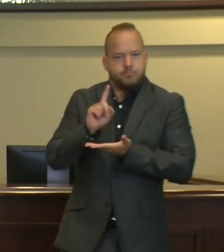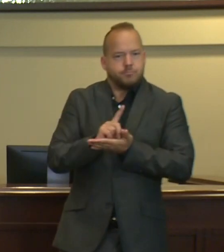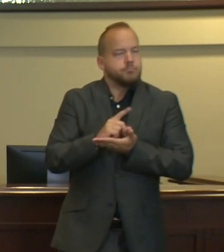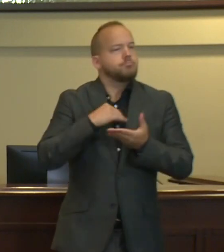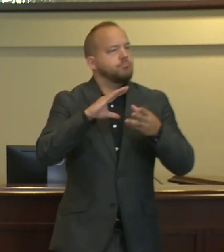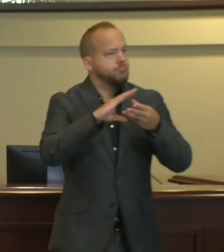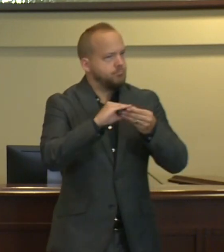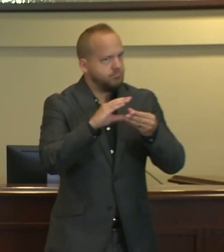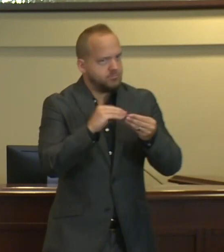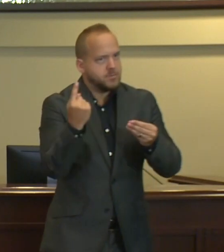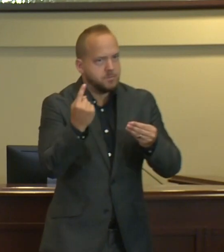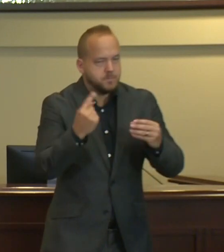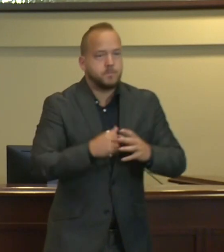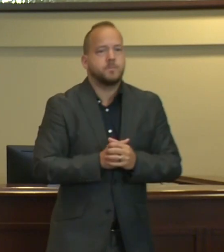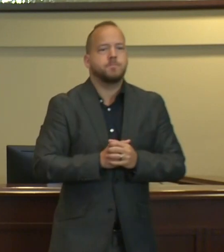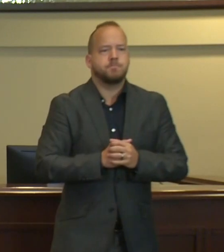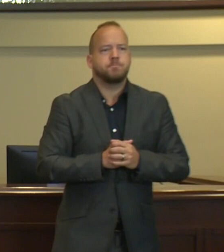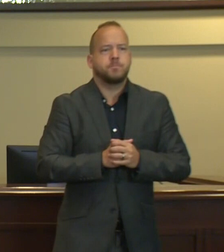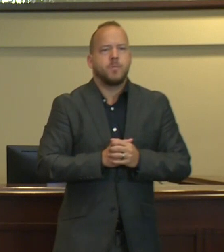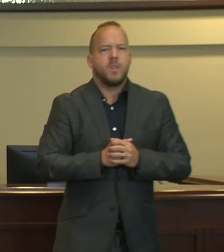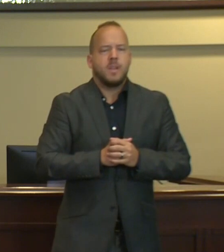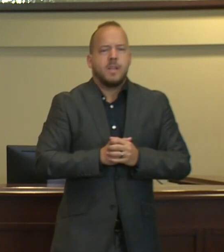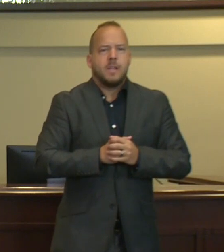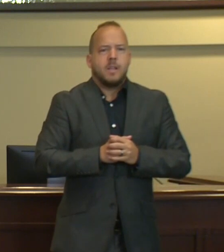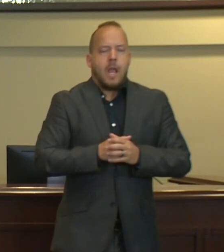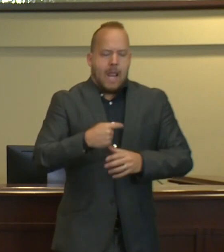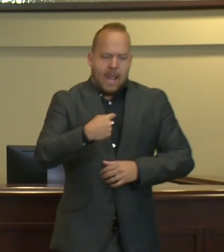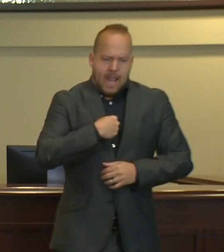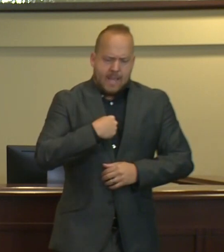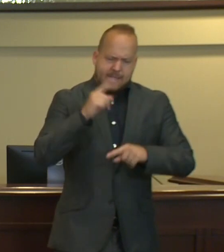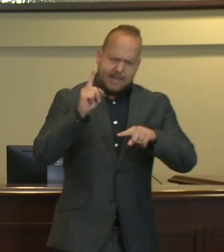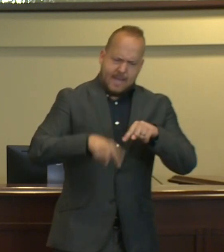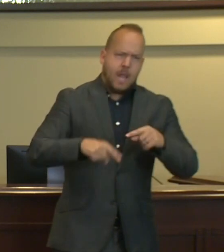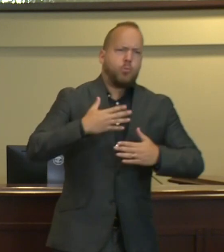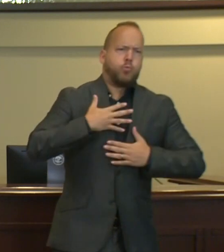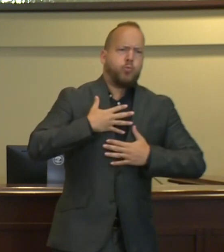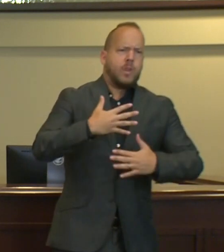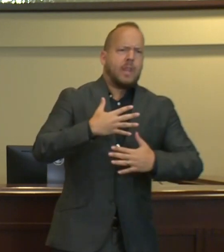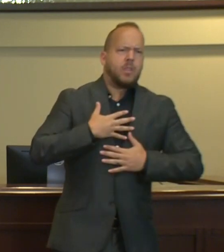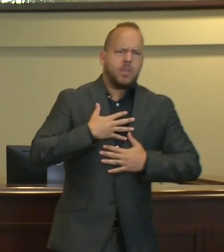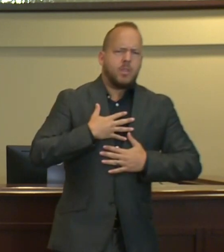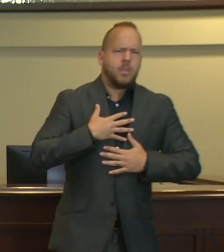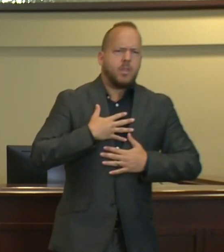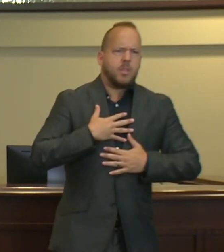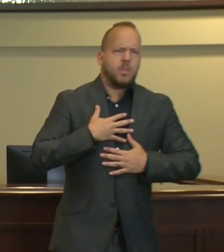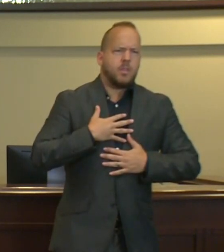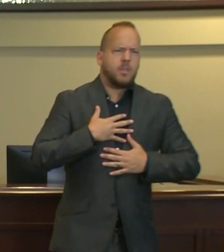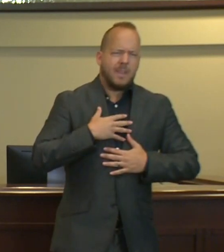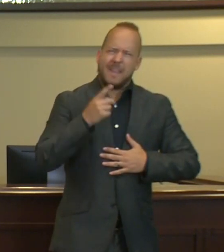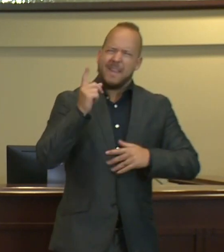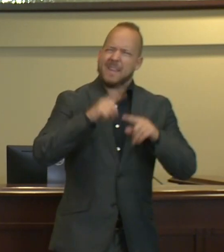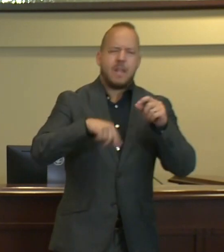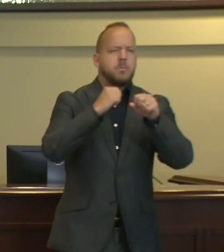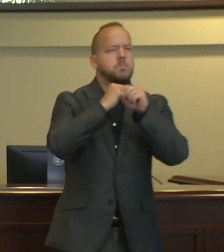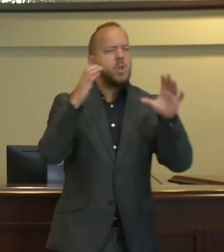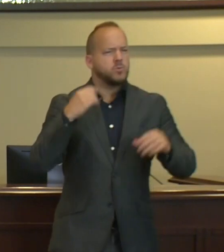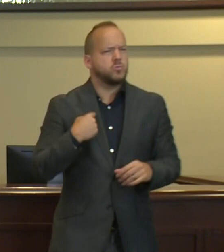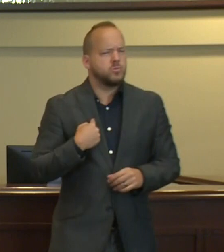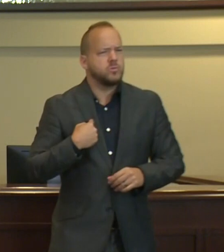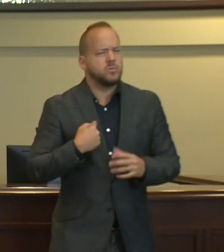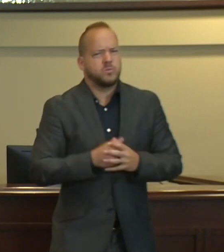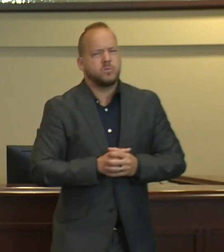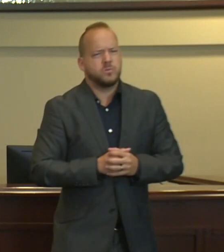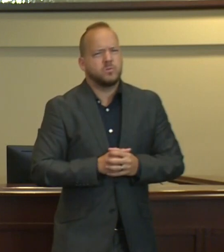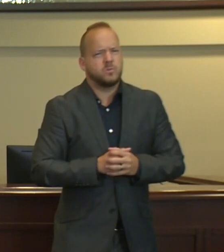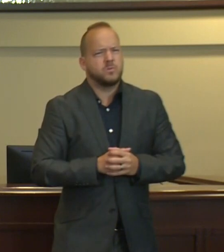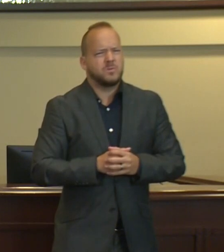I keep experiencing this phrase the mental, emotional, psychological manifestation of what is normally a physical reaction to